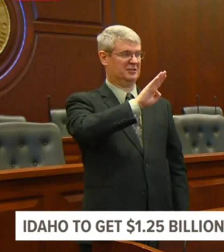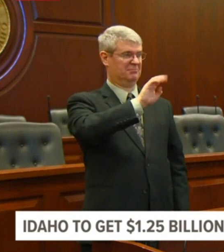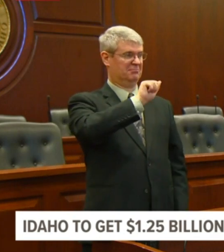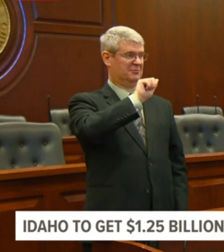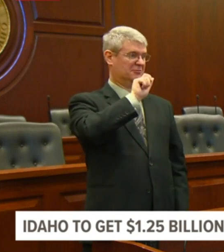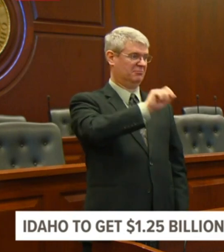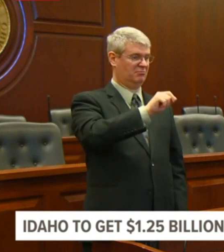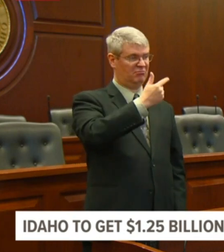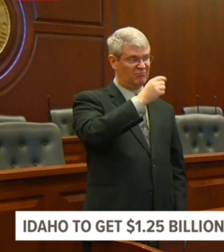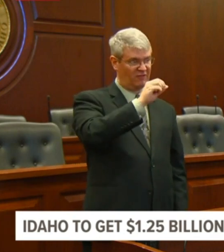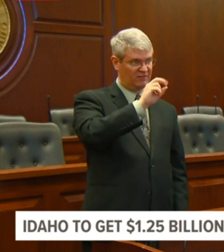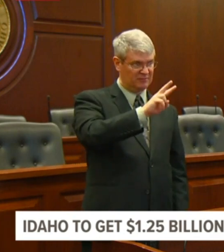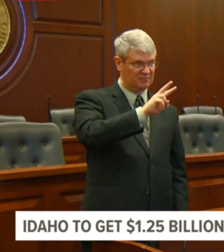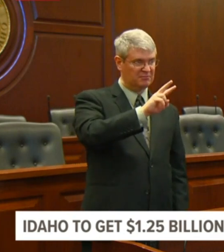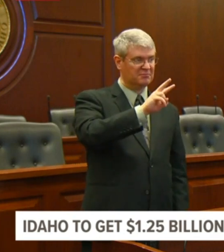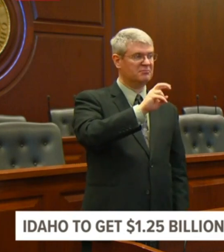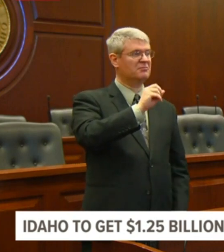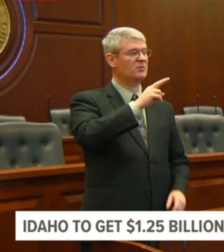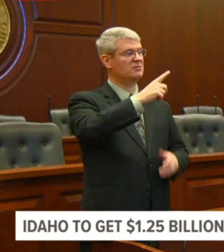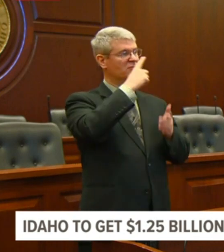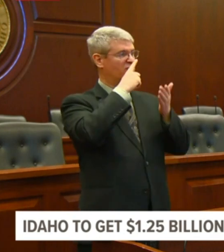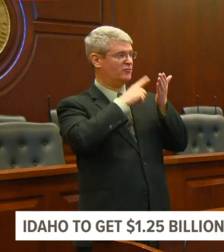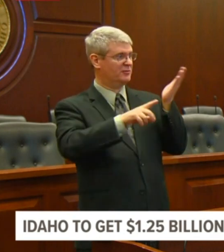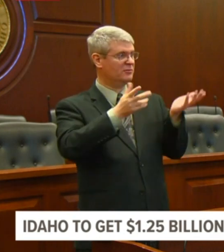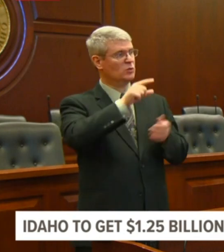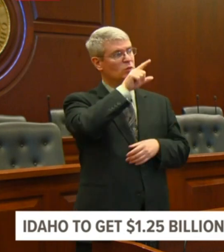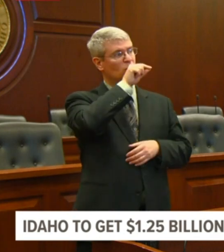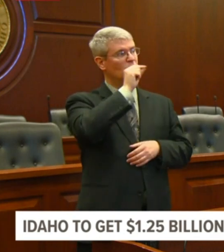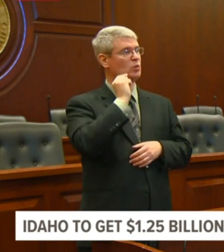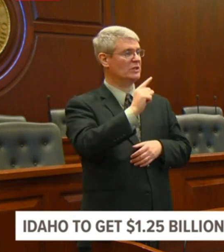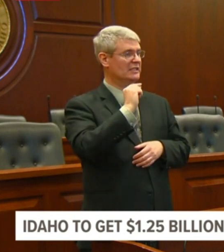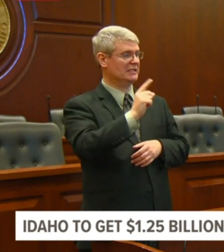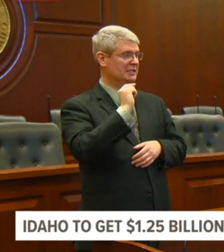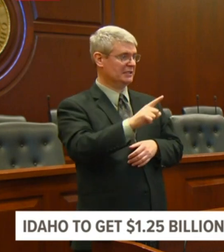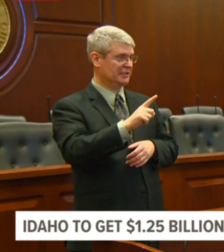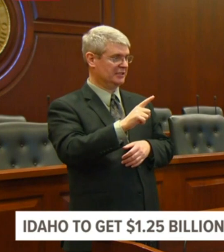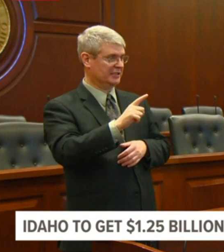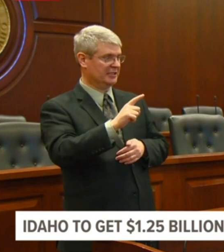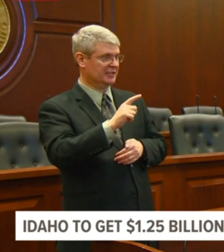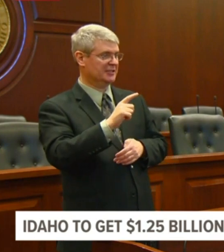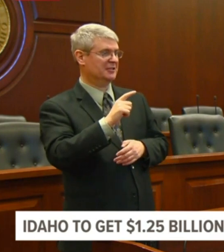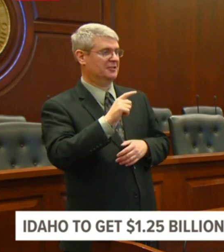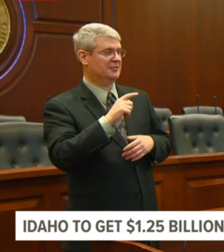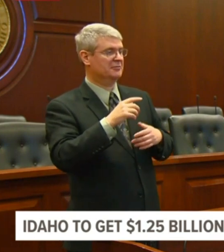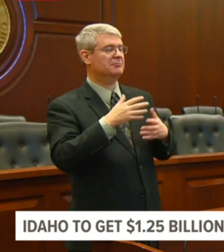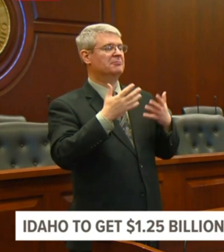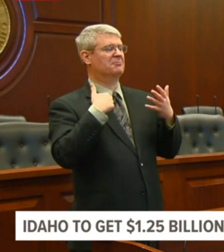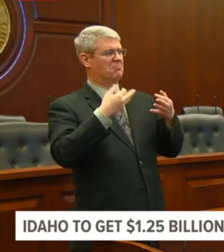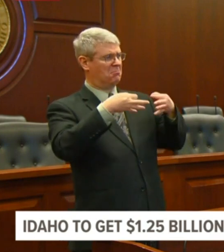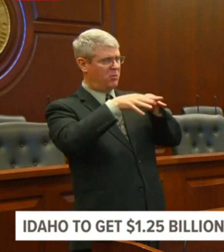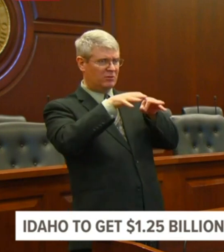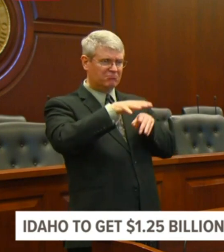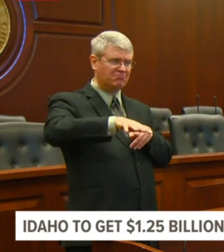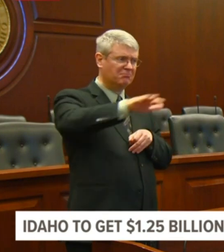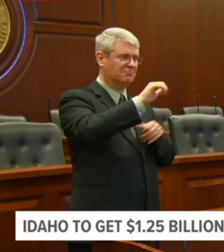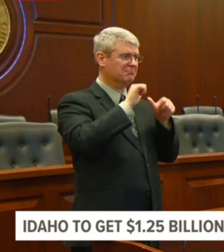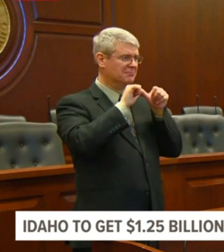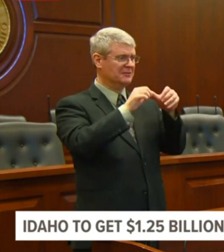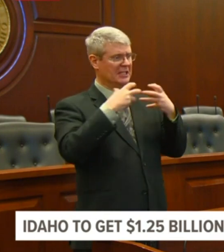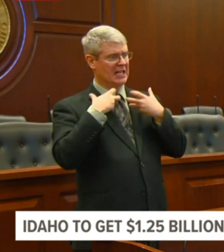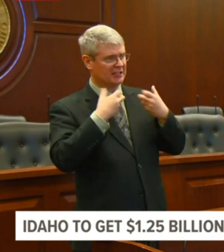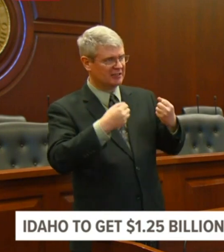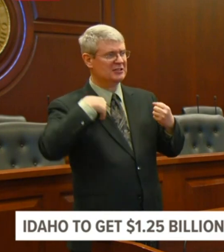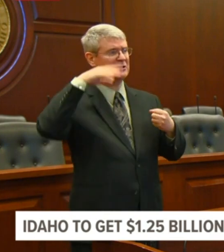I know that our governor, the president, and our congressional delegation, as well as the SBA is fighting for America's small businesses every day.